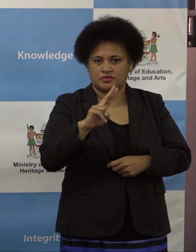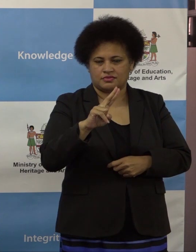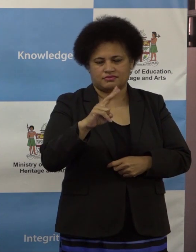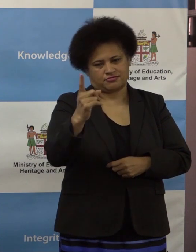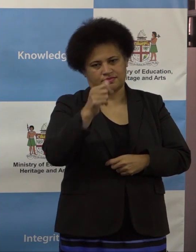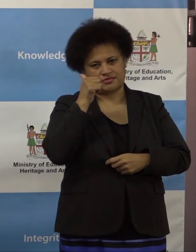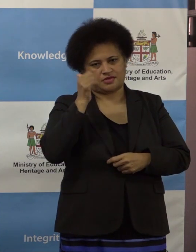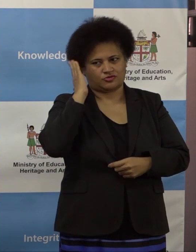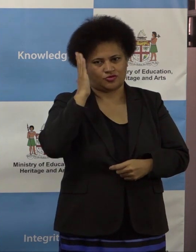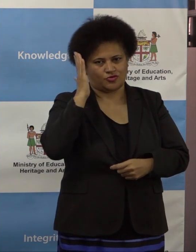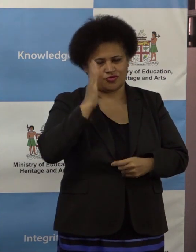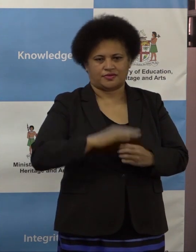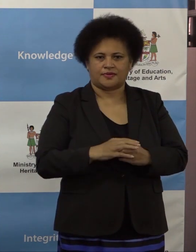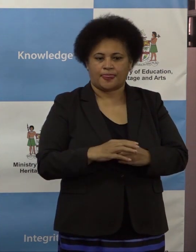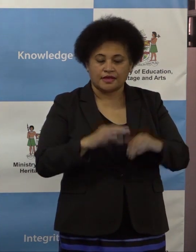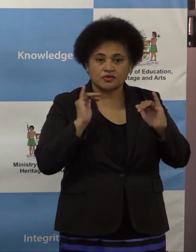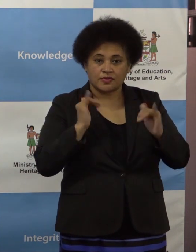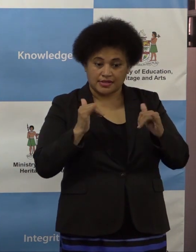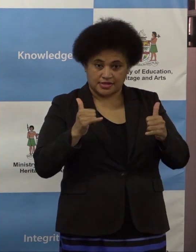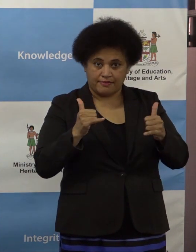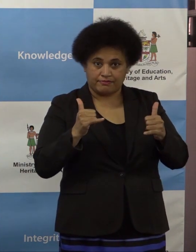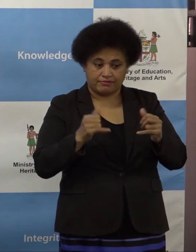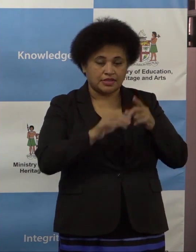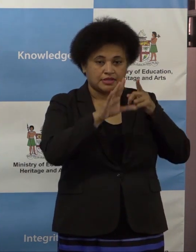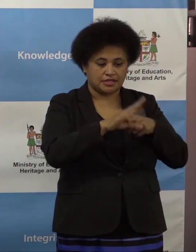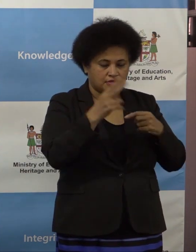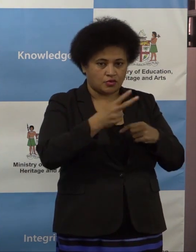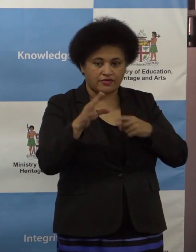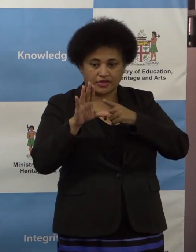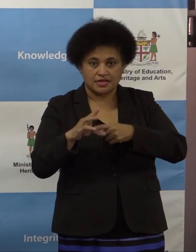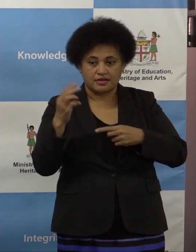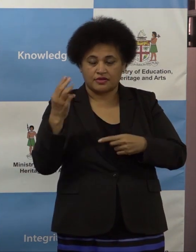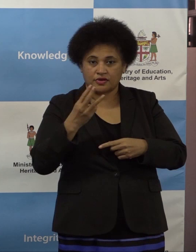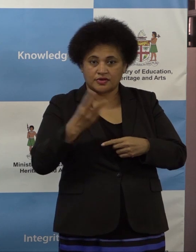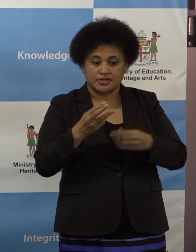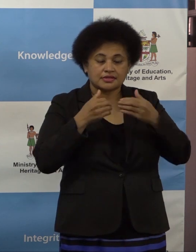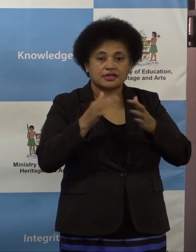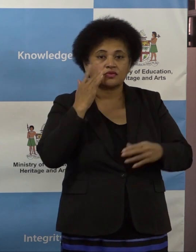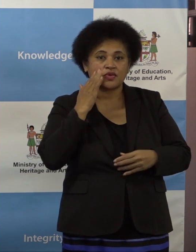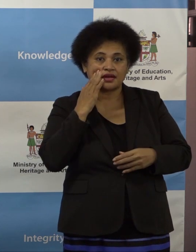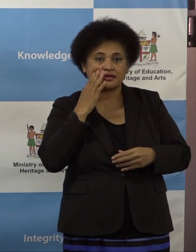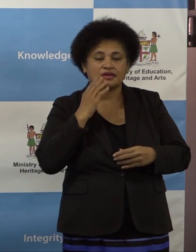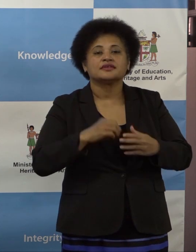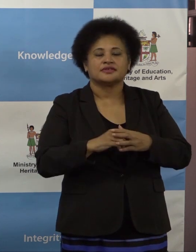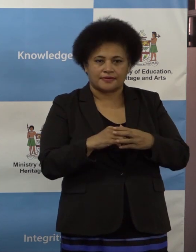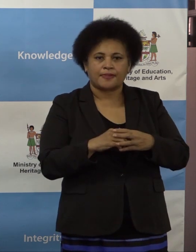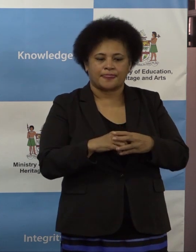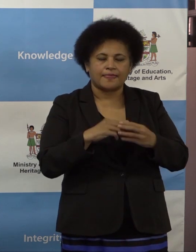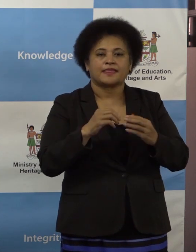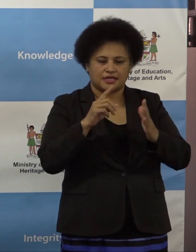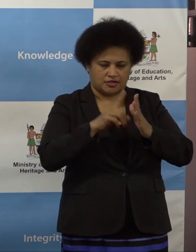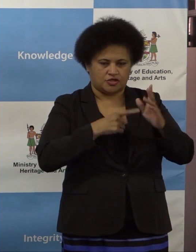Examinations for year 12 and 13 are scheduled to start on the 17th January 2022, which will be over two